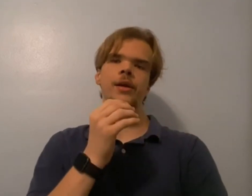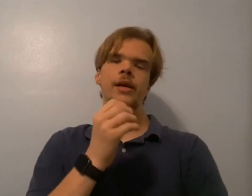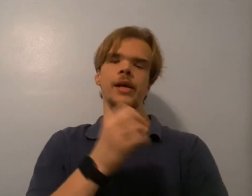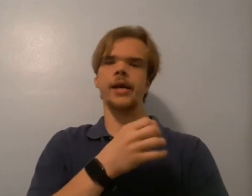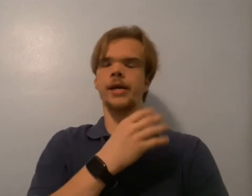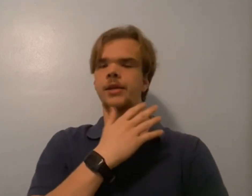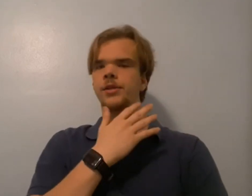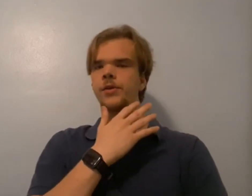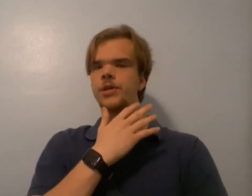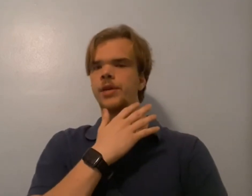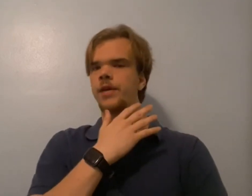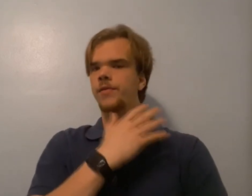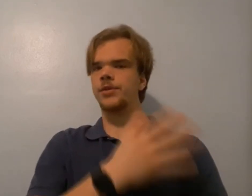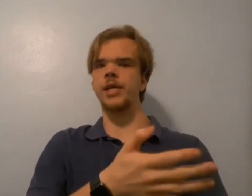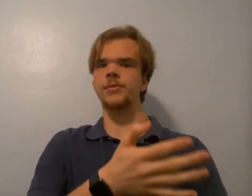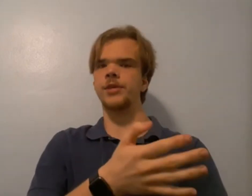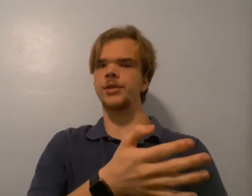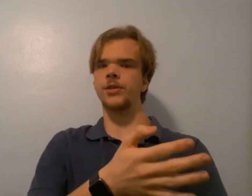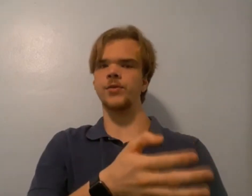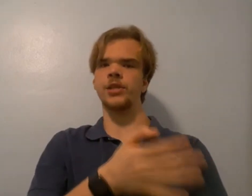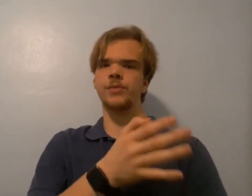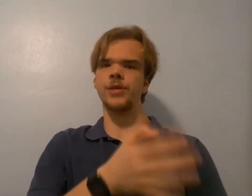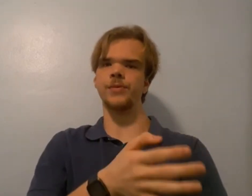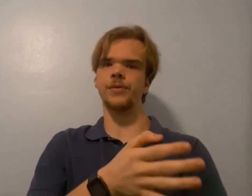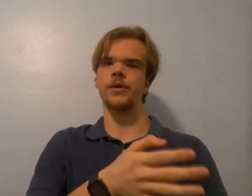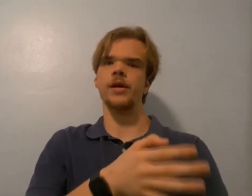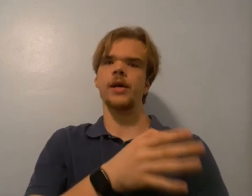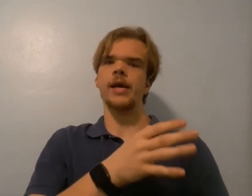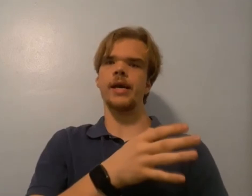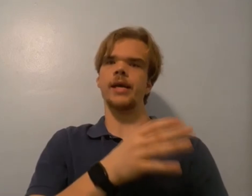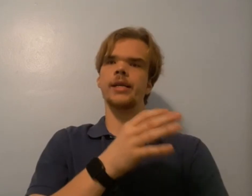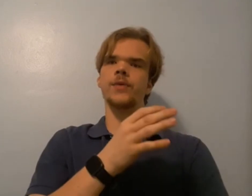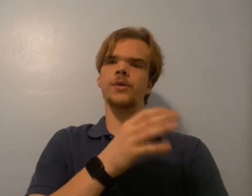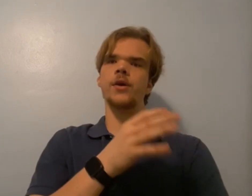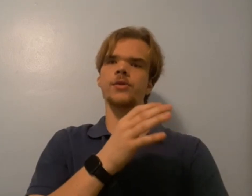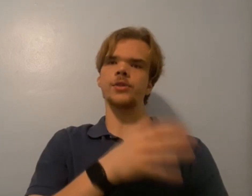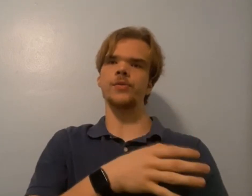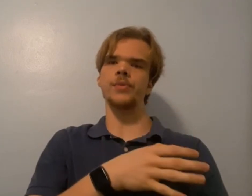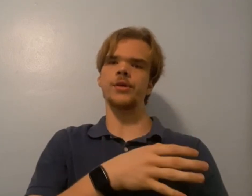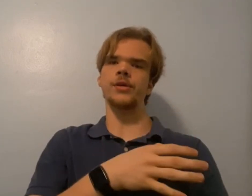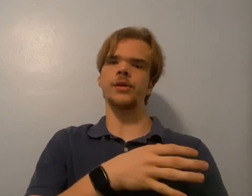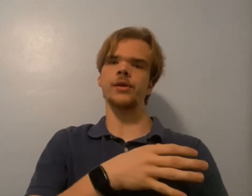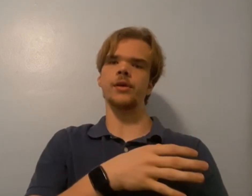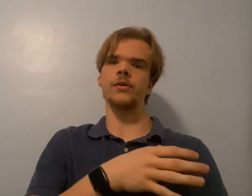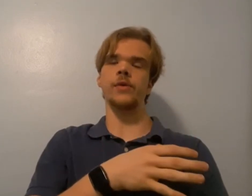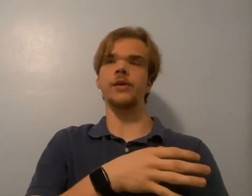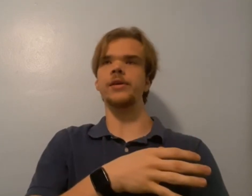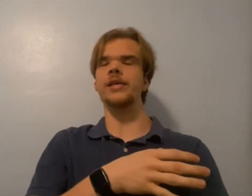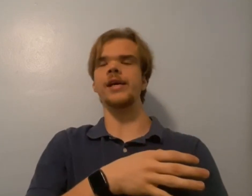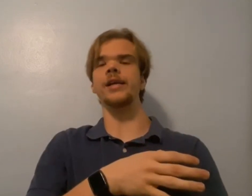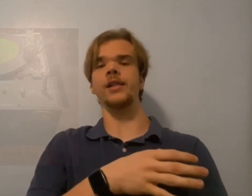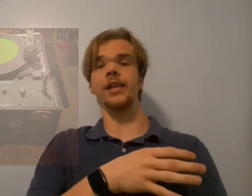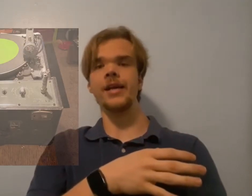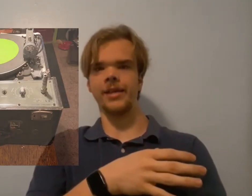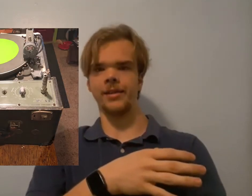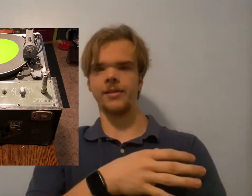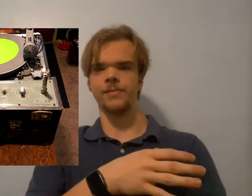And so he would have jam sessions with these people, and there would also be, well, he had a lathe.